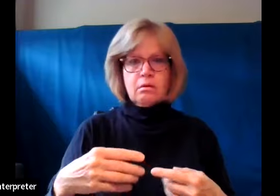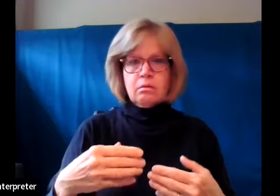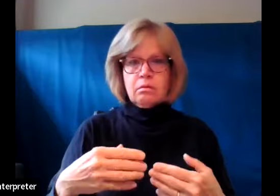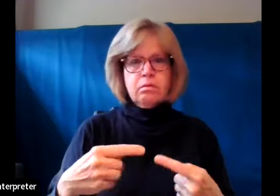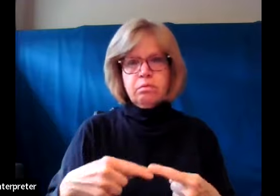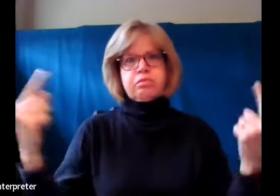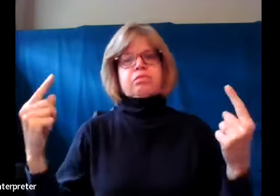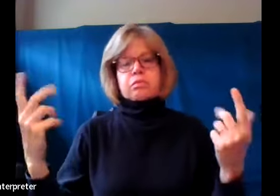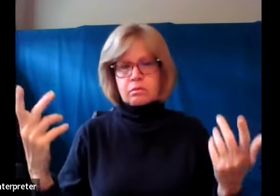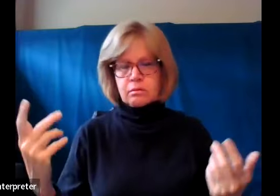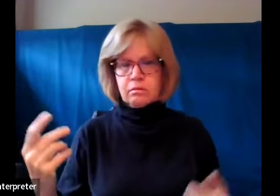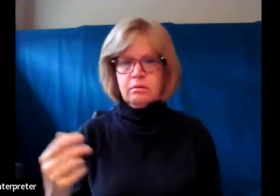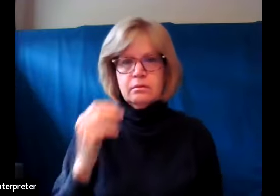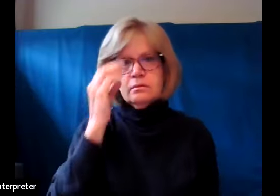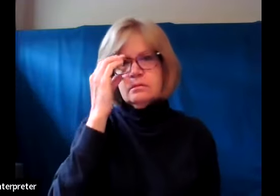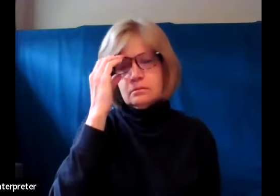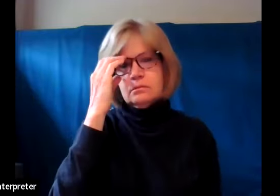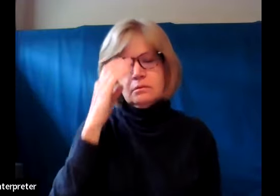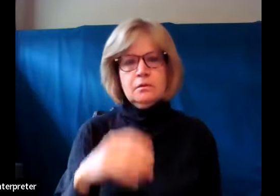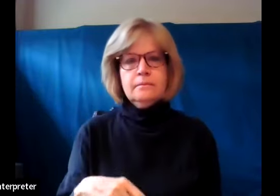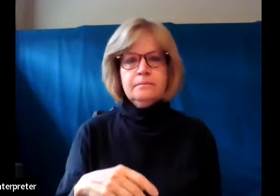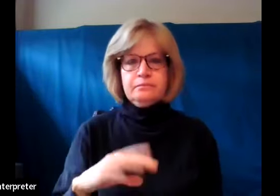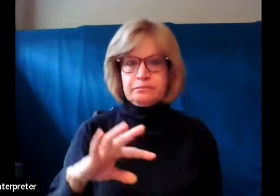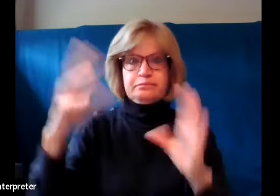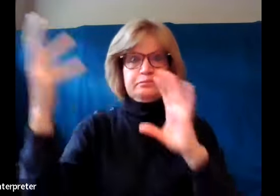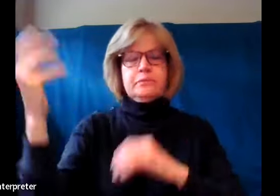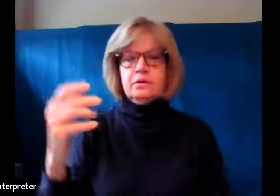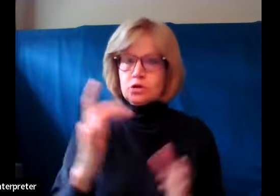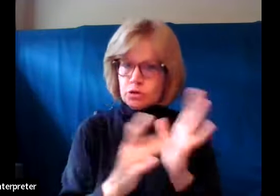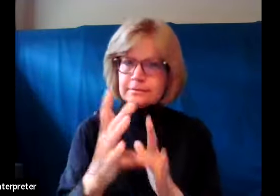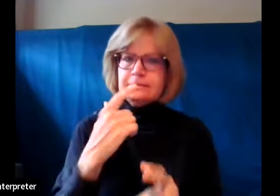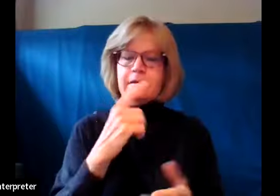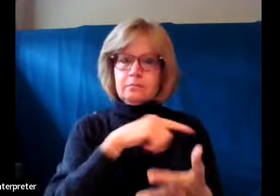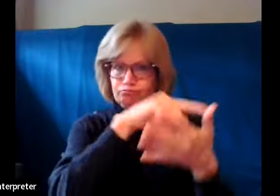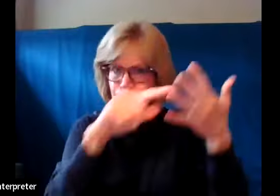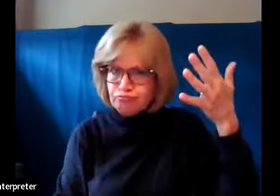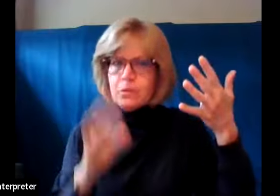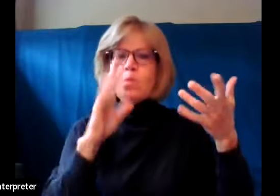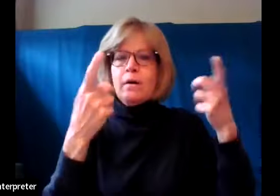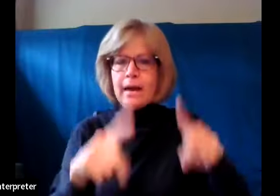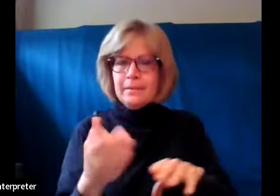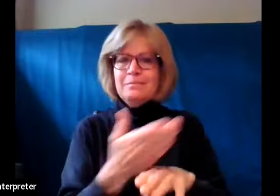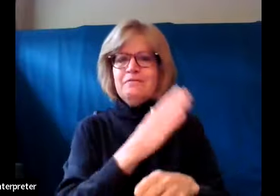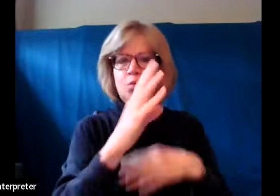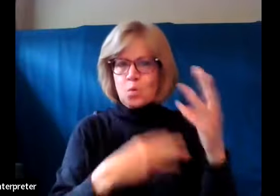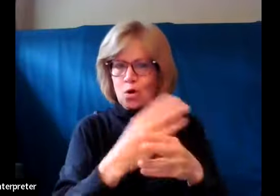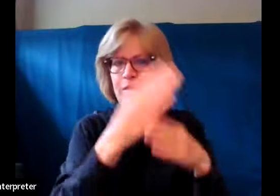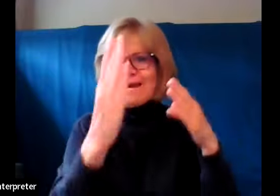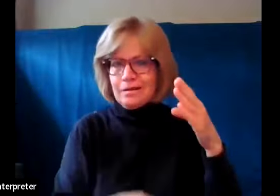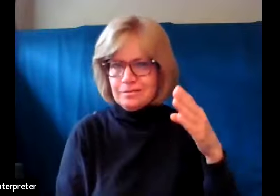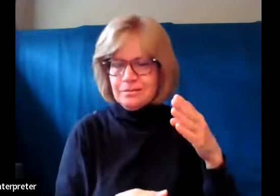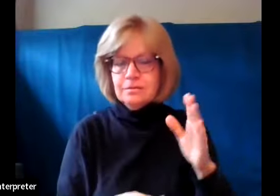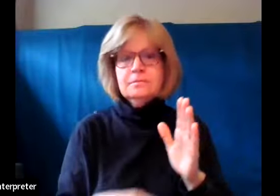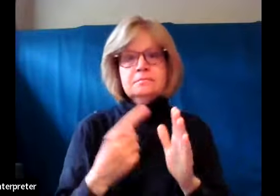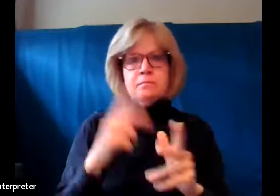Jesus is telling us that these terrible things are going to happen before the end of the world. And so sometimes people